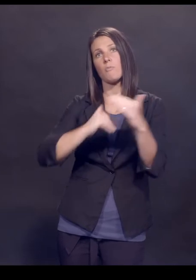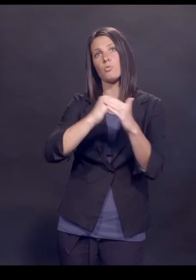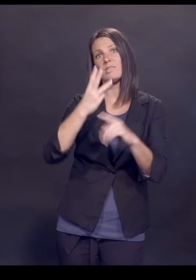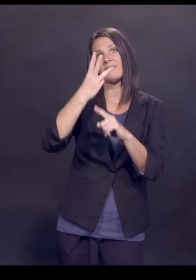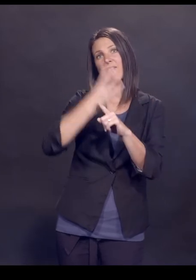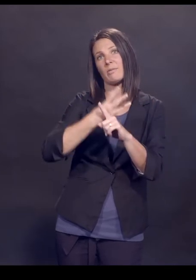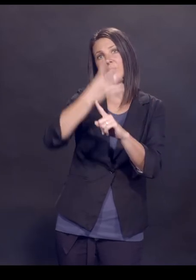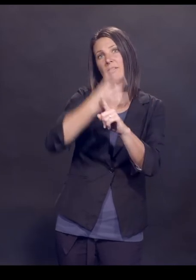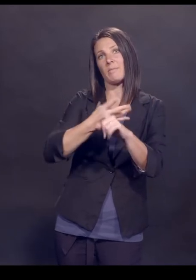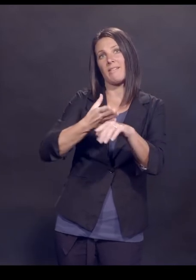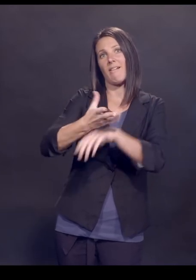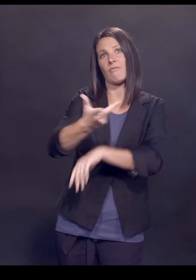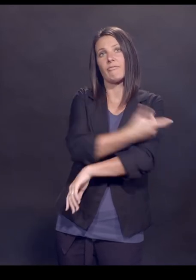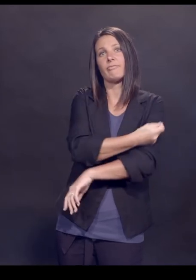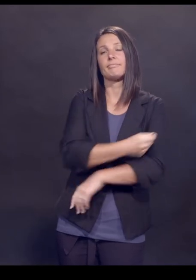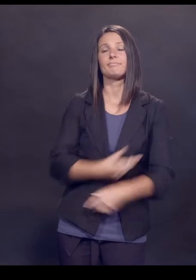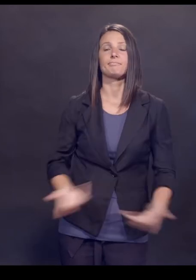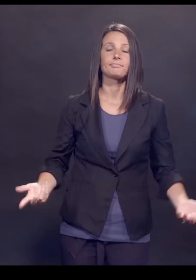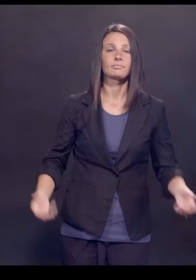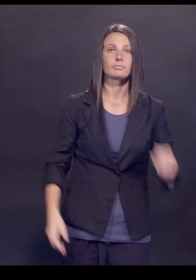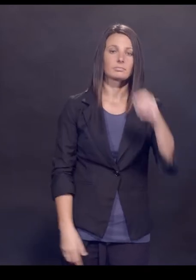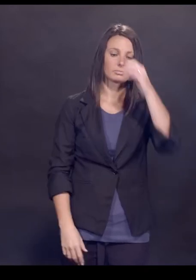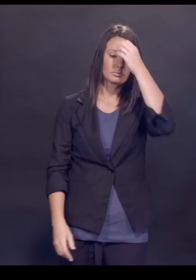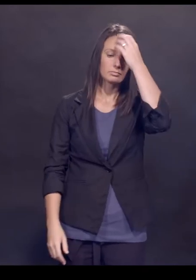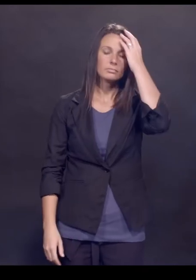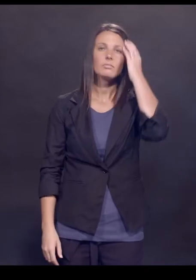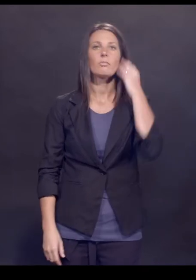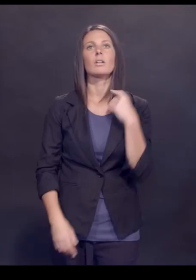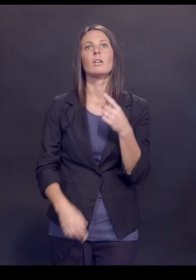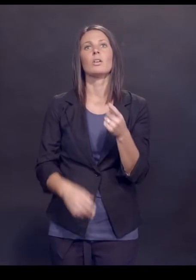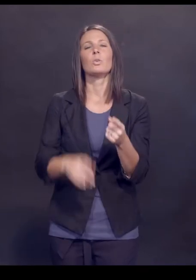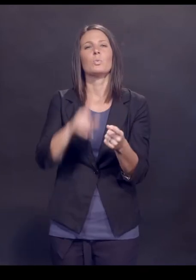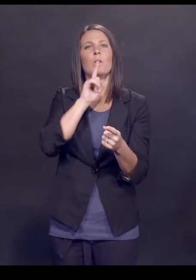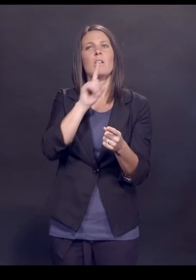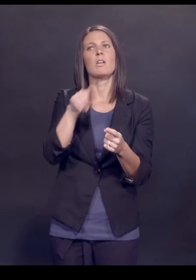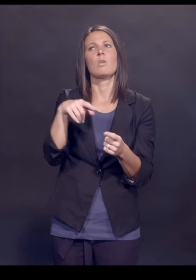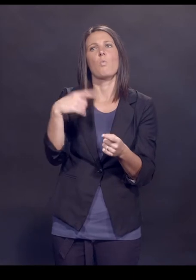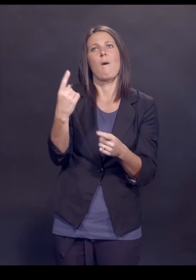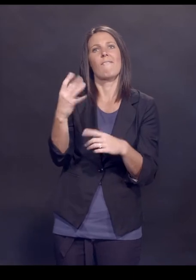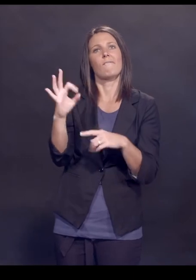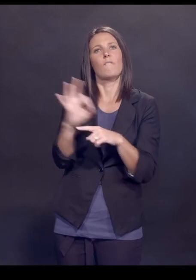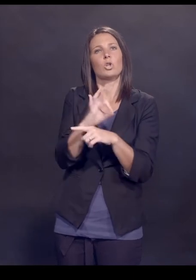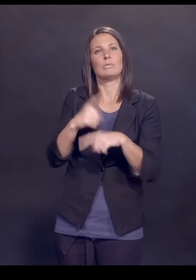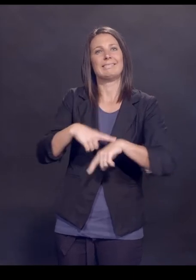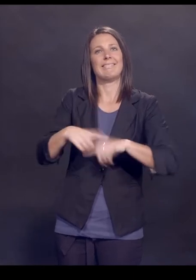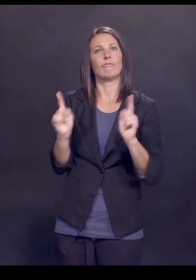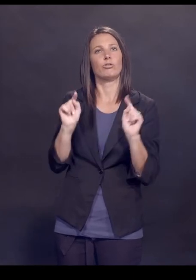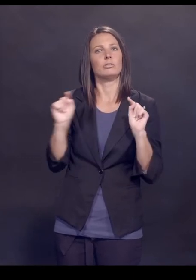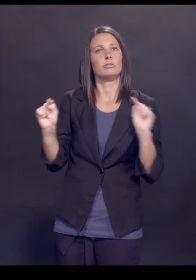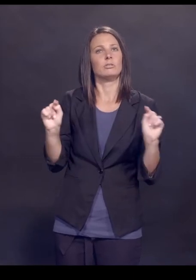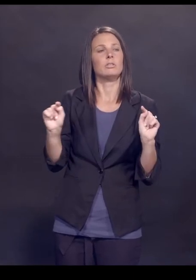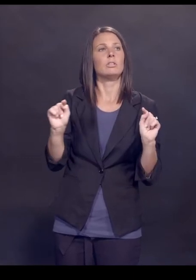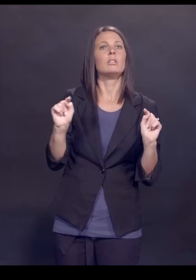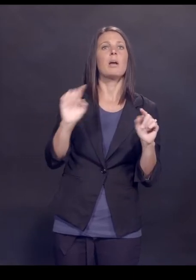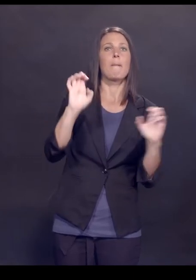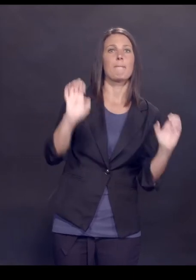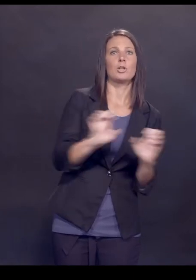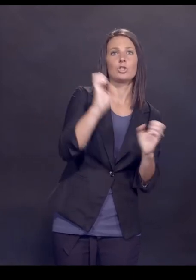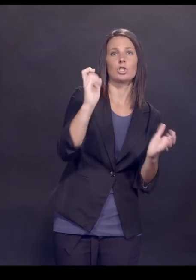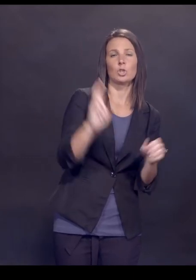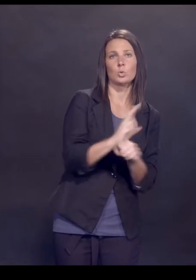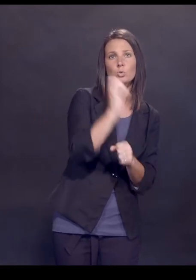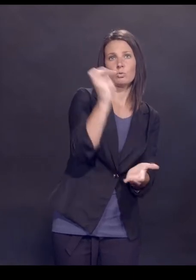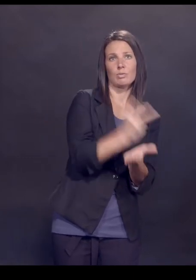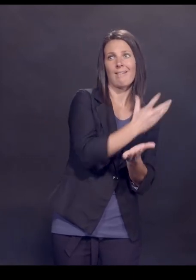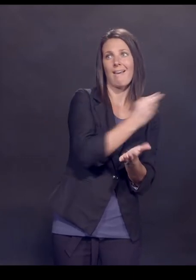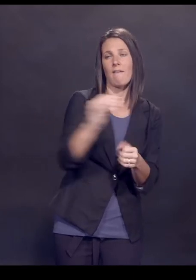seven months after they've been out there. So, the only real functional difference, frankly, between emergency use authorization